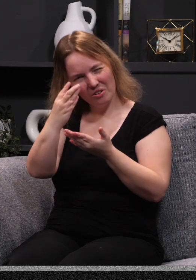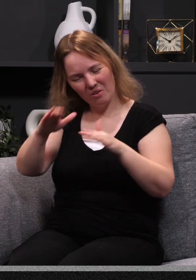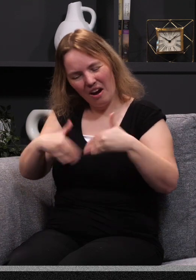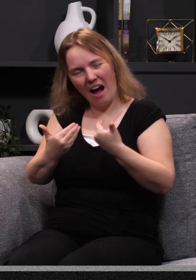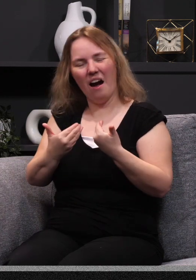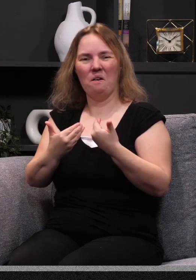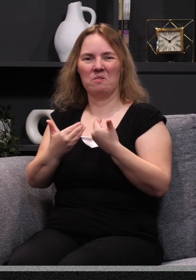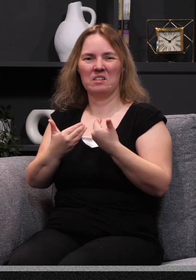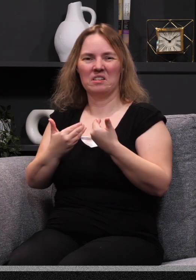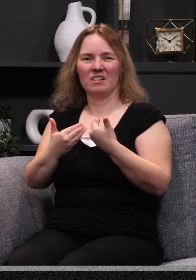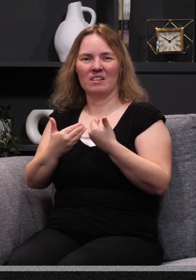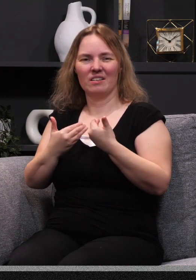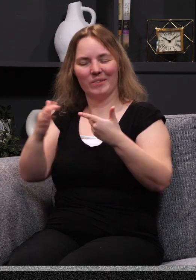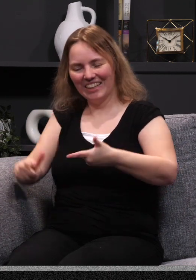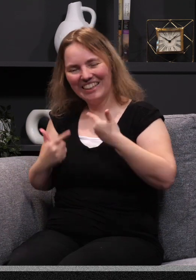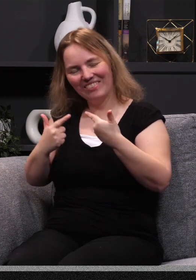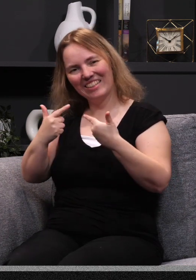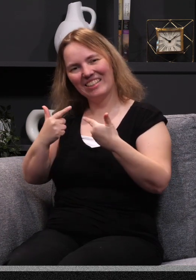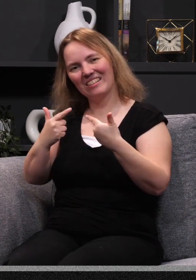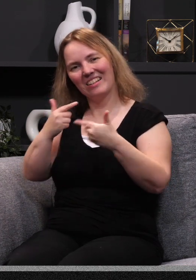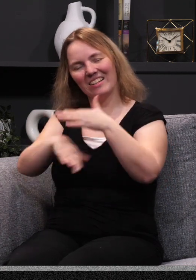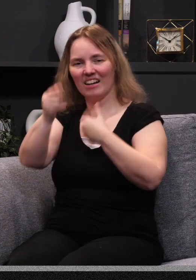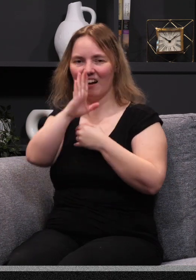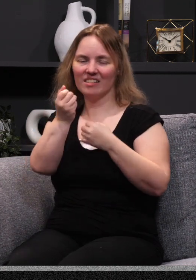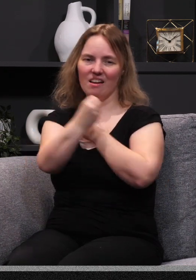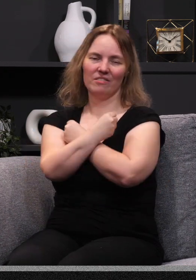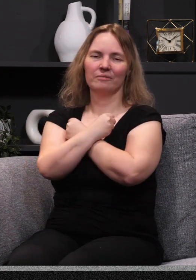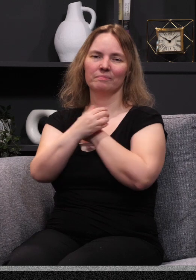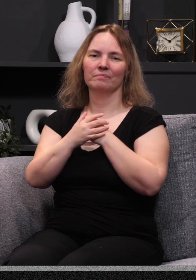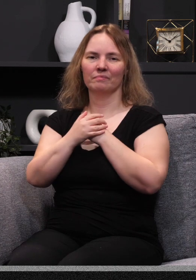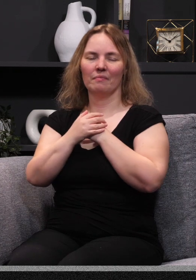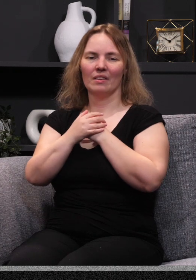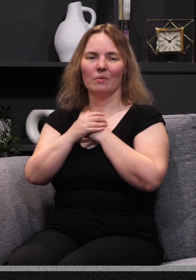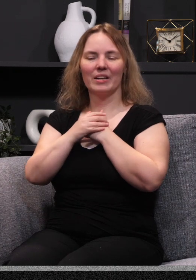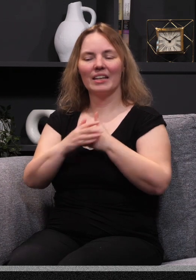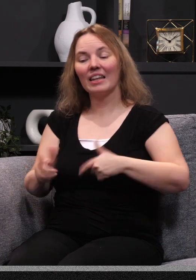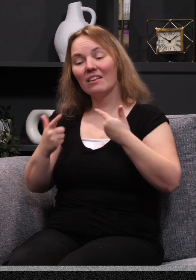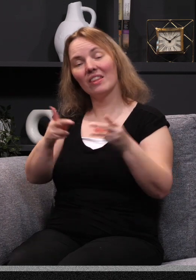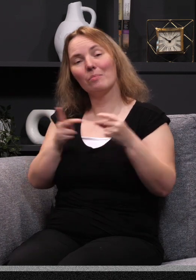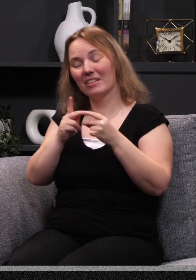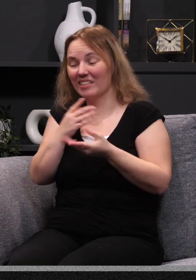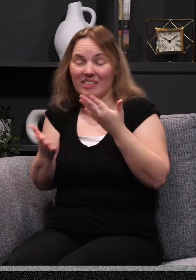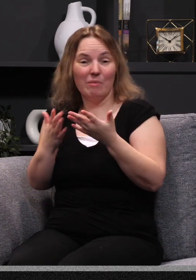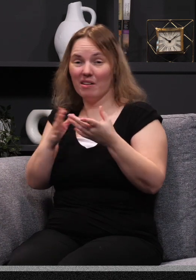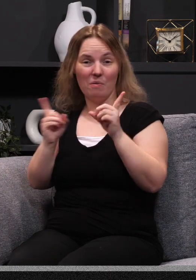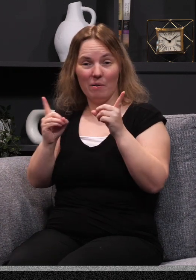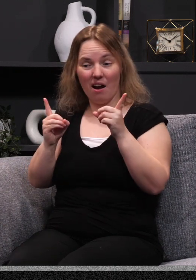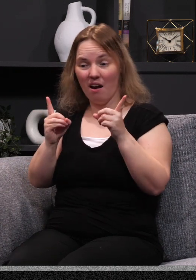to learn what it is or how it is that we can actually live in God's love. We can live in that place where